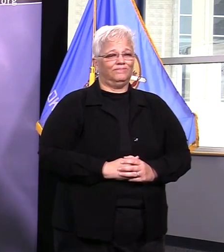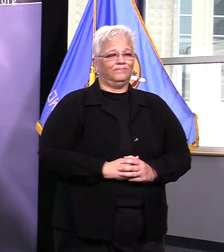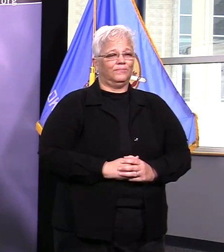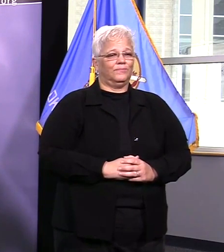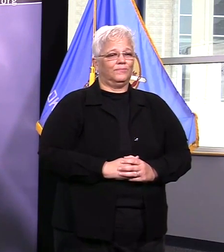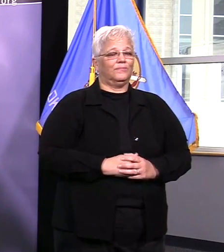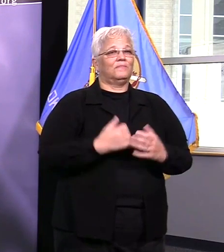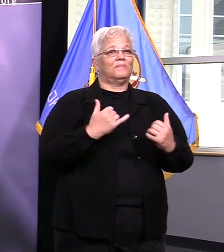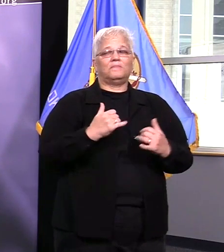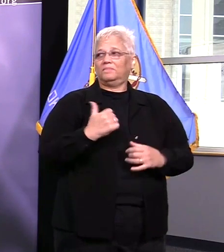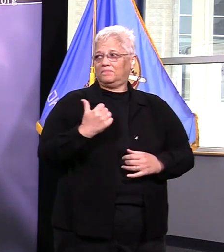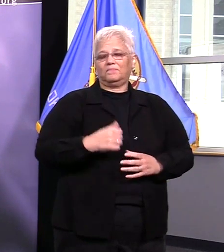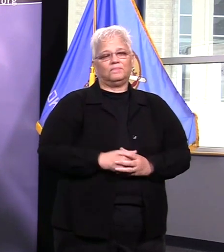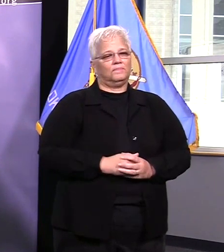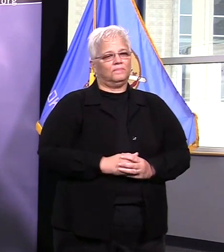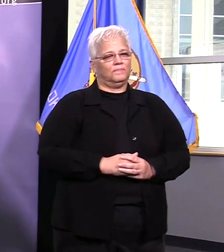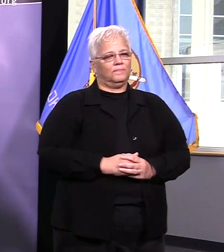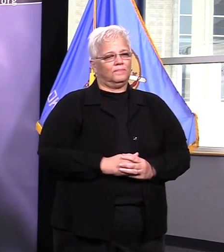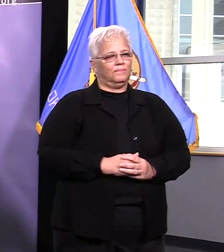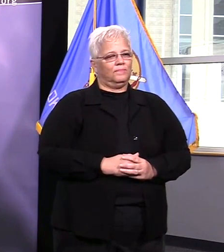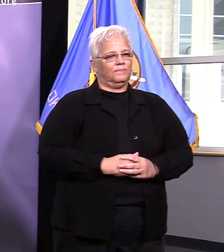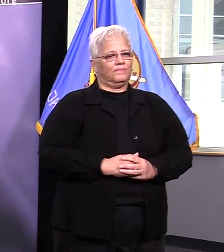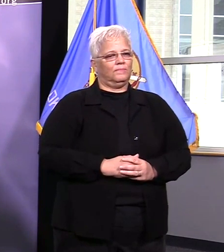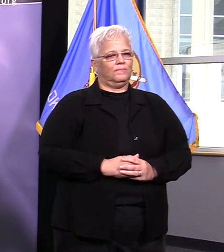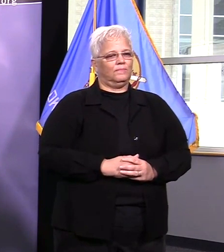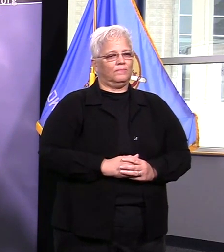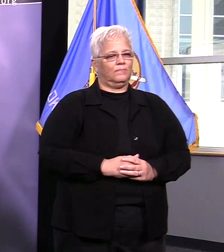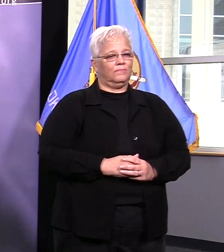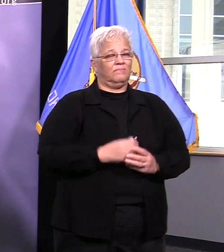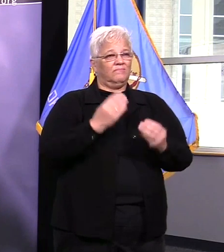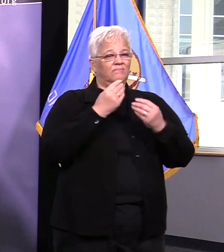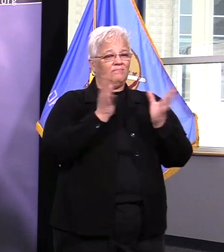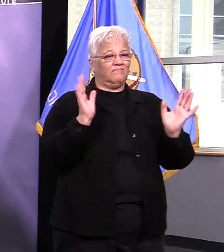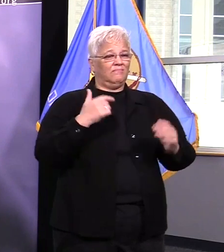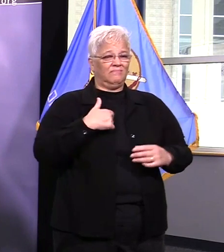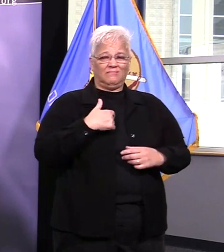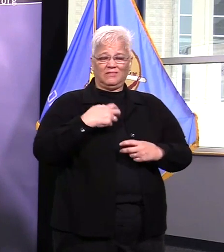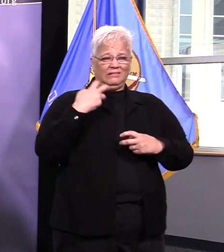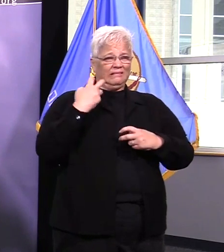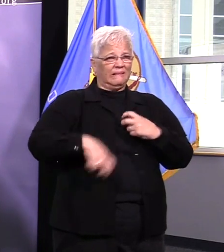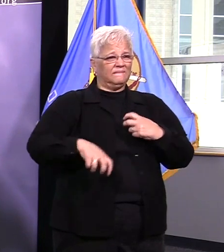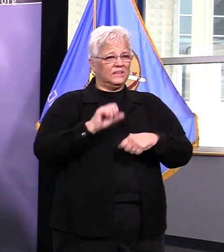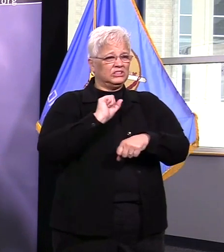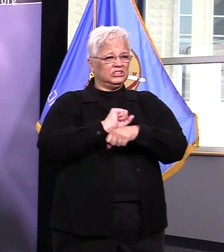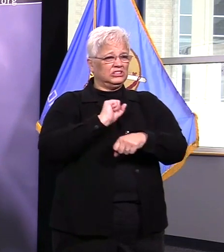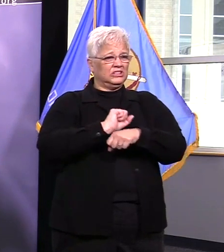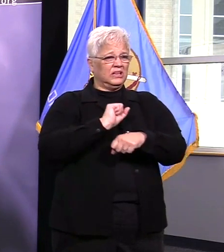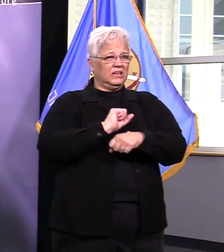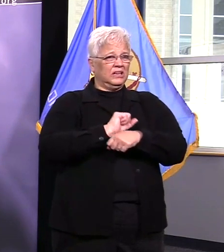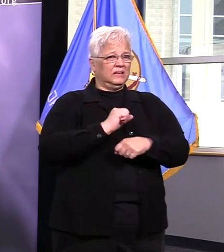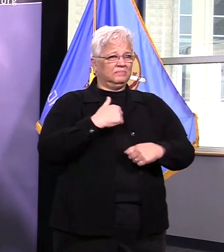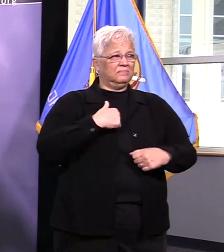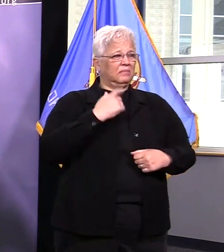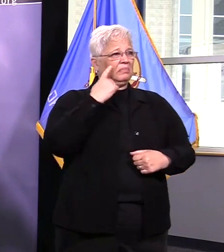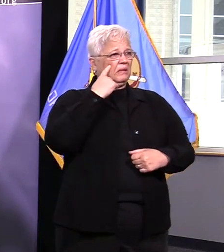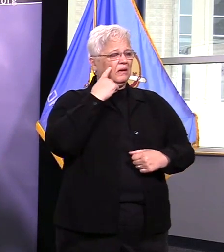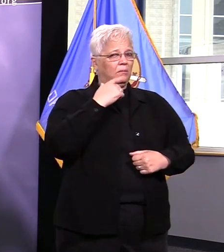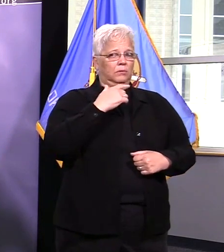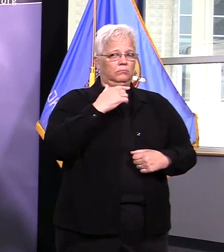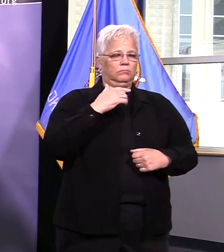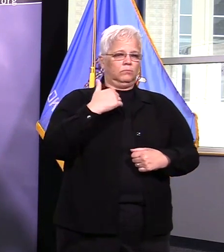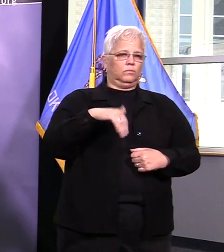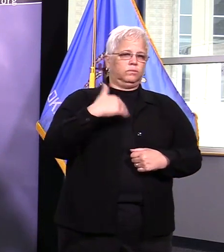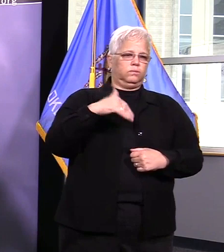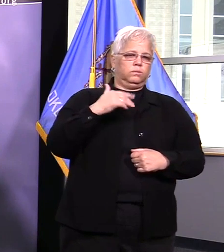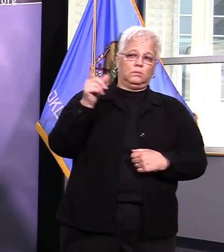i thought i had a tough job until i got to see the mayor and dr dart perform and i really appreciate their leadership and everything that they've done i would also like